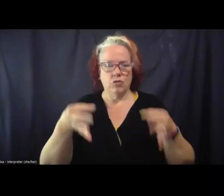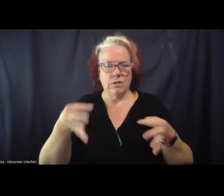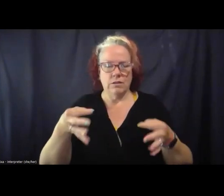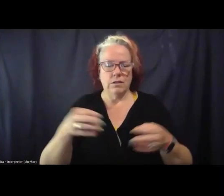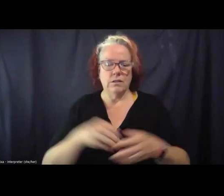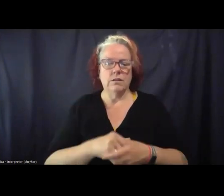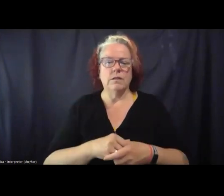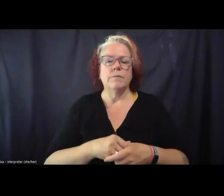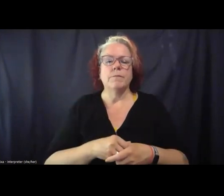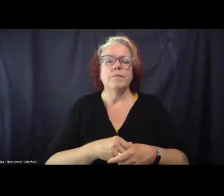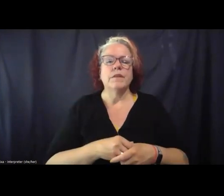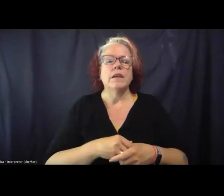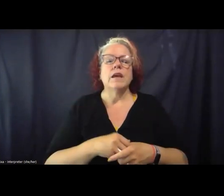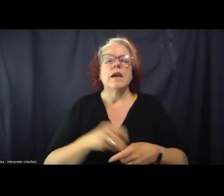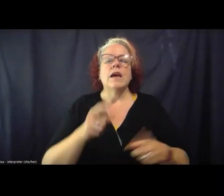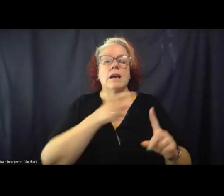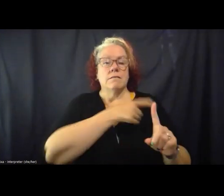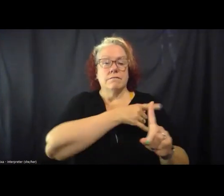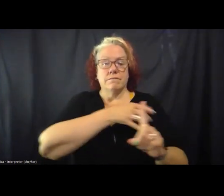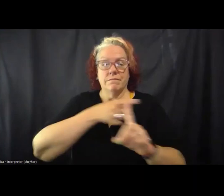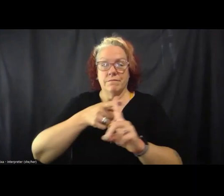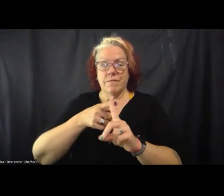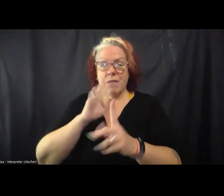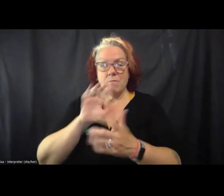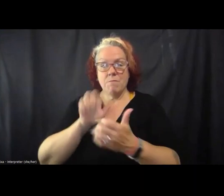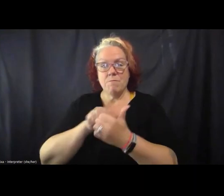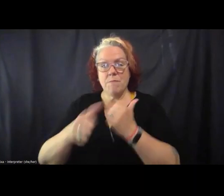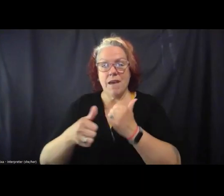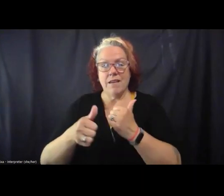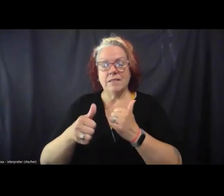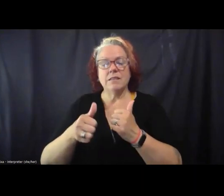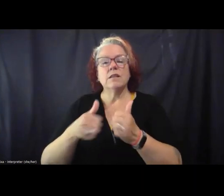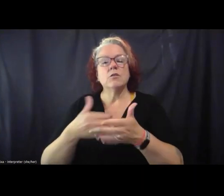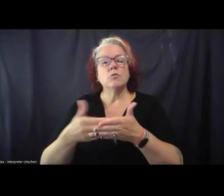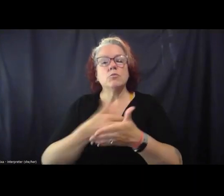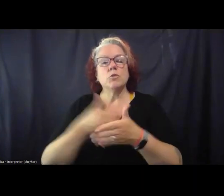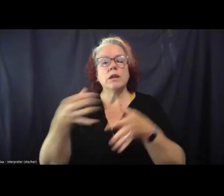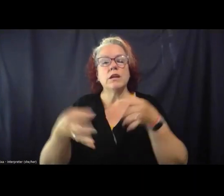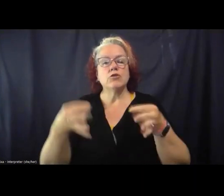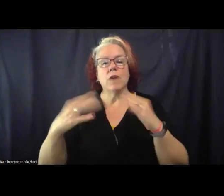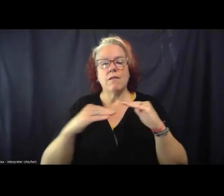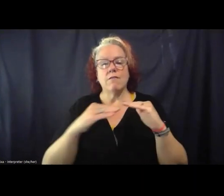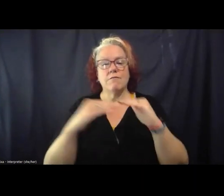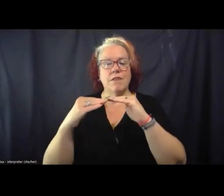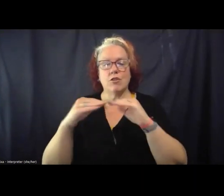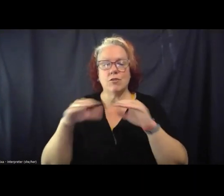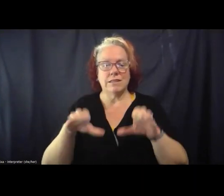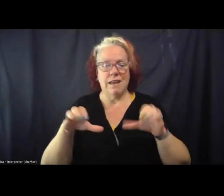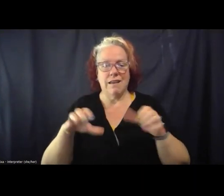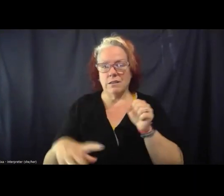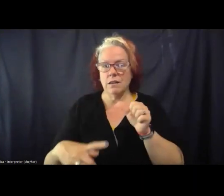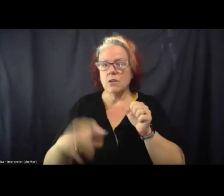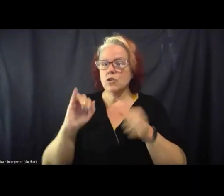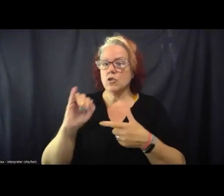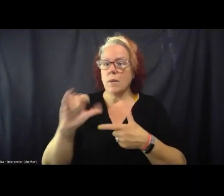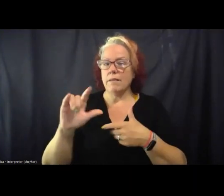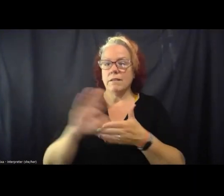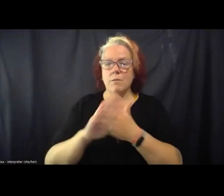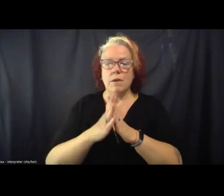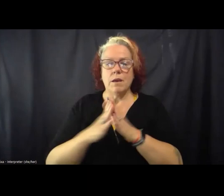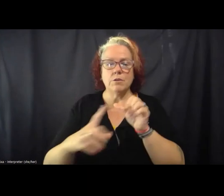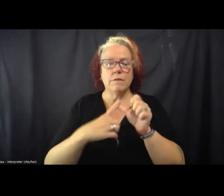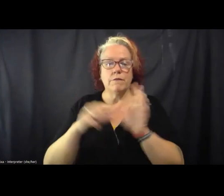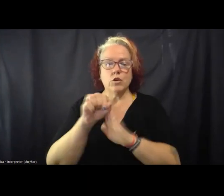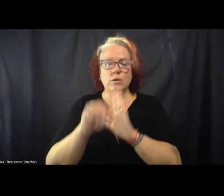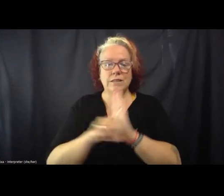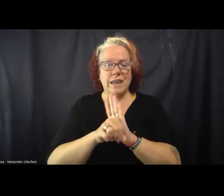campaign culminated in the passage of the Pretrial Fairness Act, which will make Illinois the first state to completely